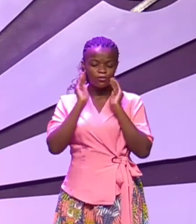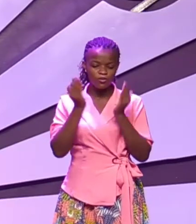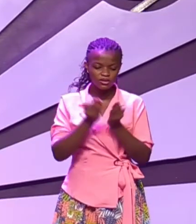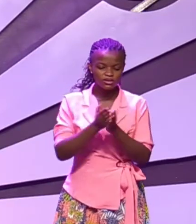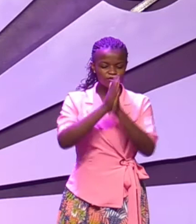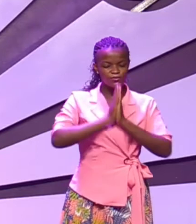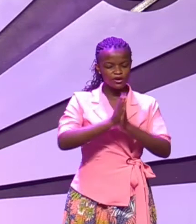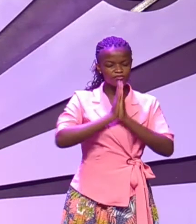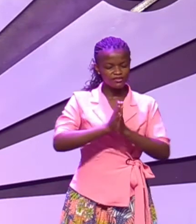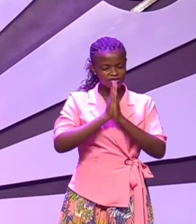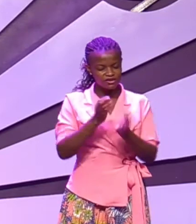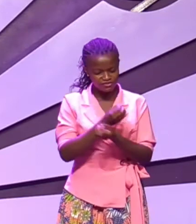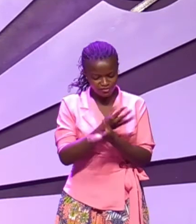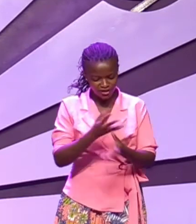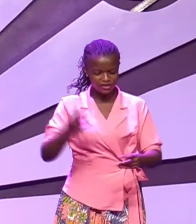several times